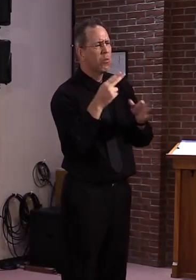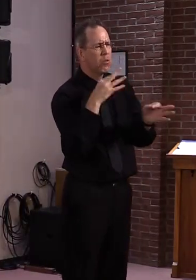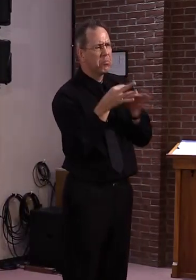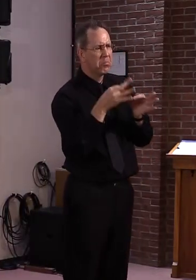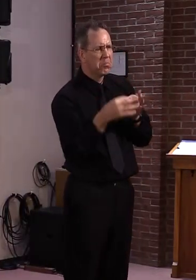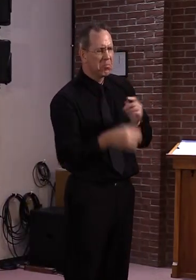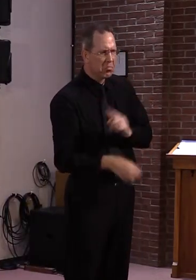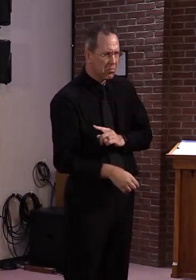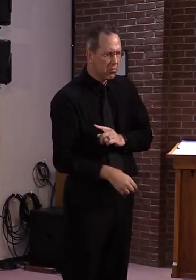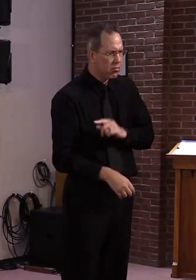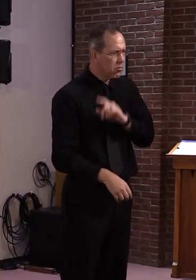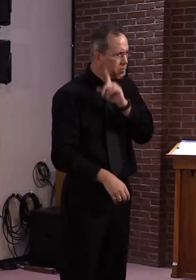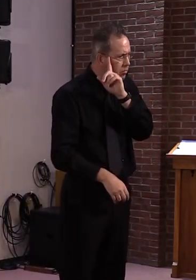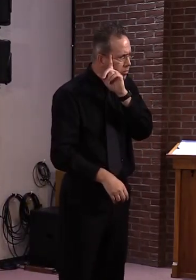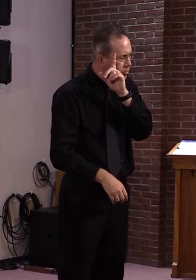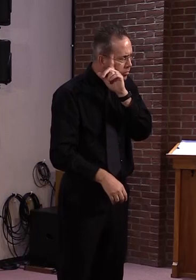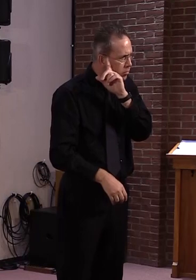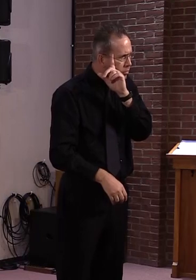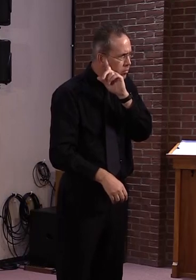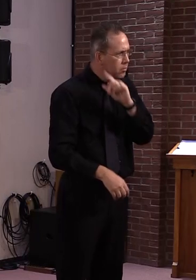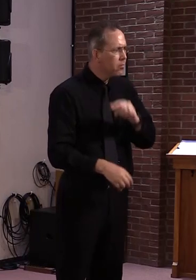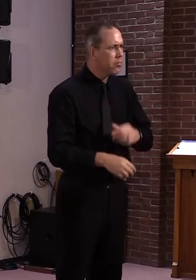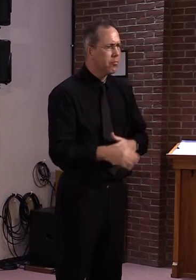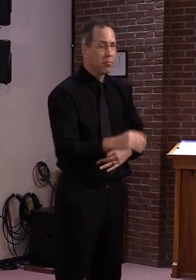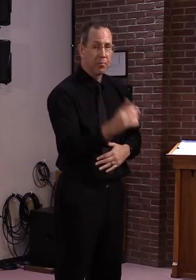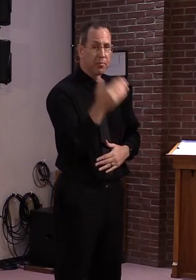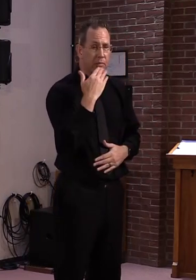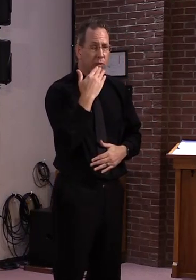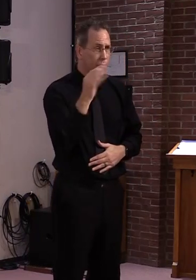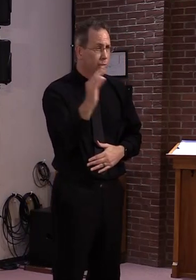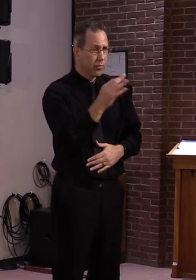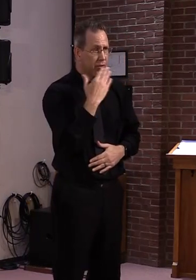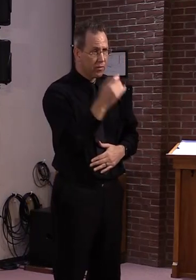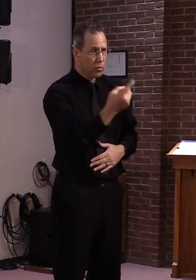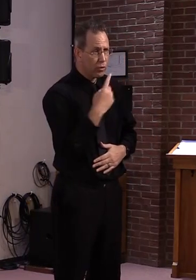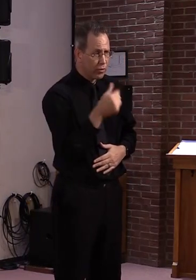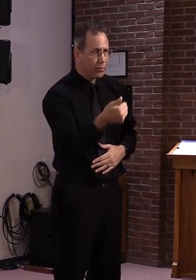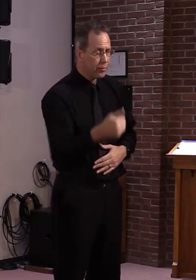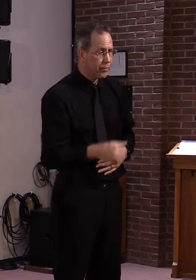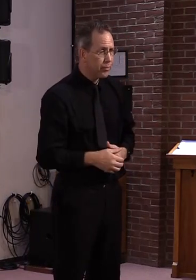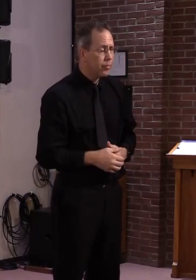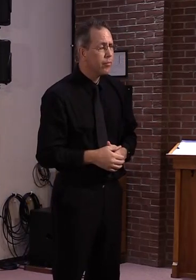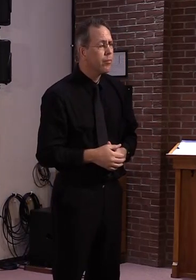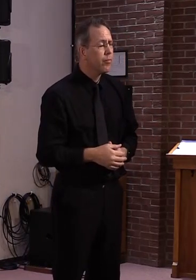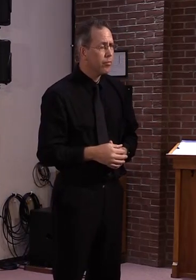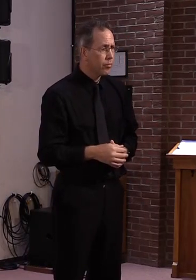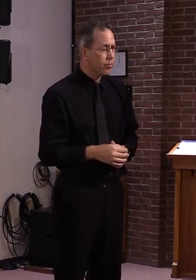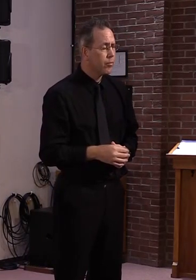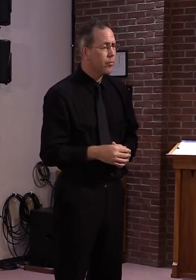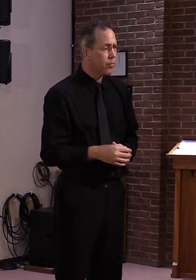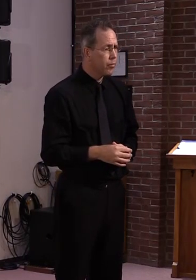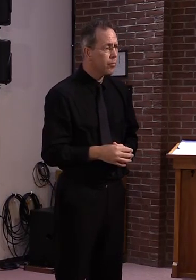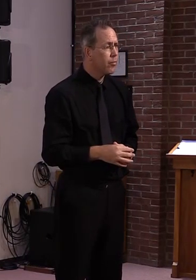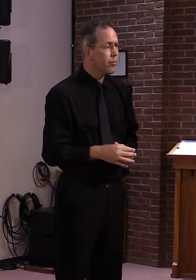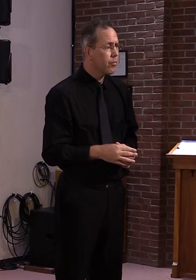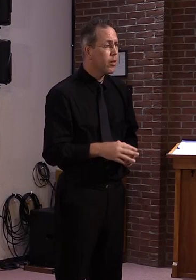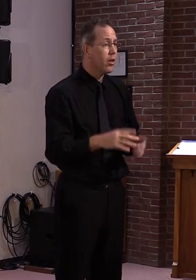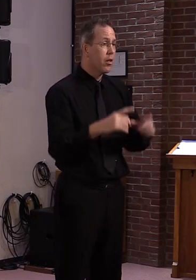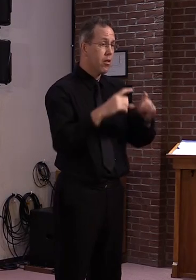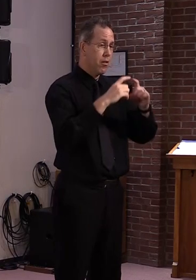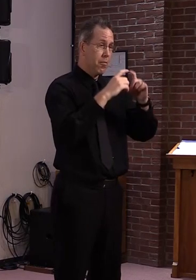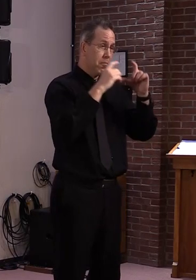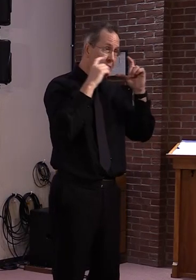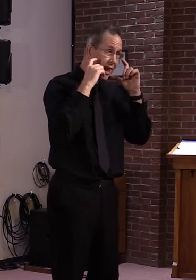Thank you, Governor. Thank you, Colin. The masking campaign, the education campaign, as we'd like to call it, will be